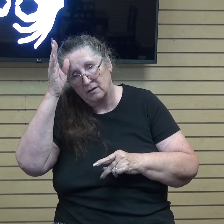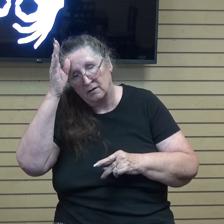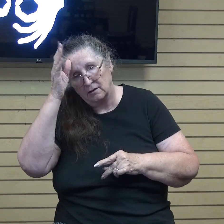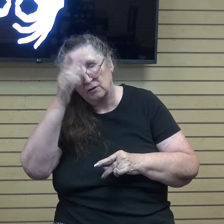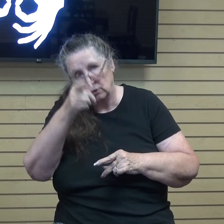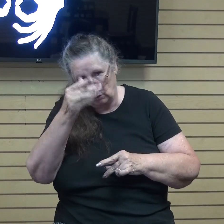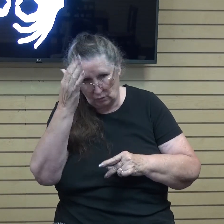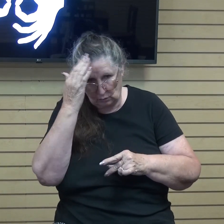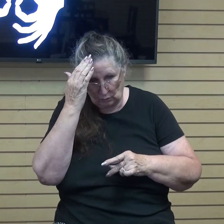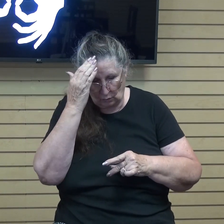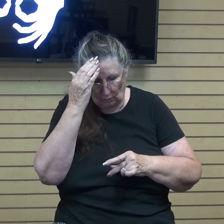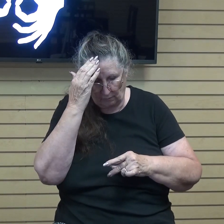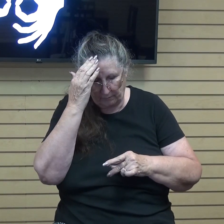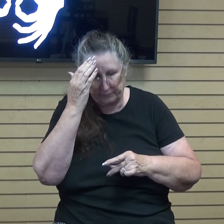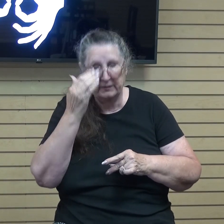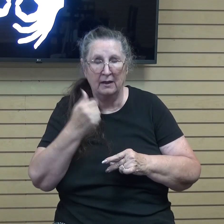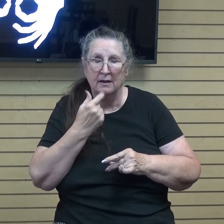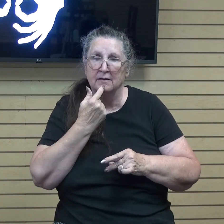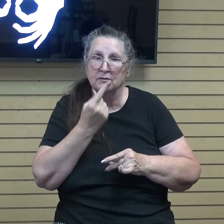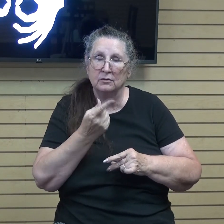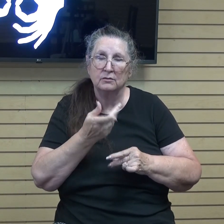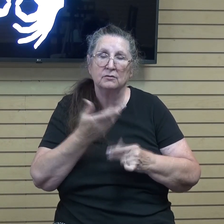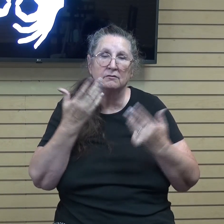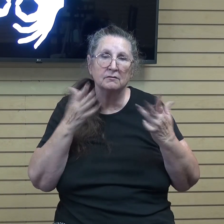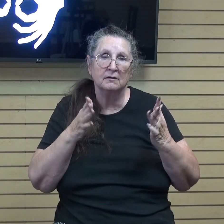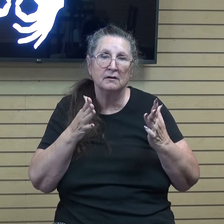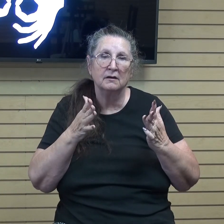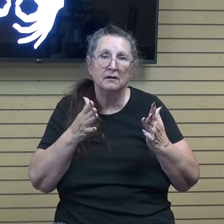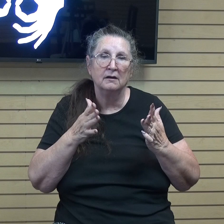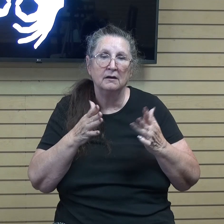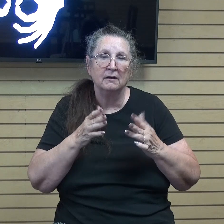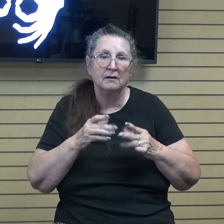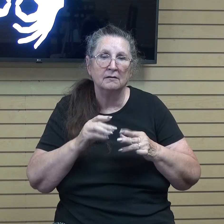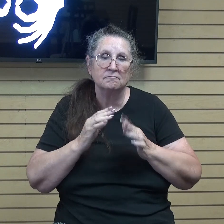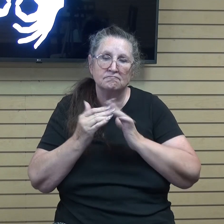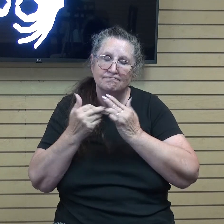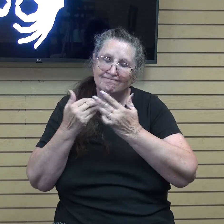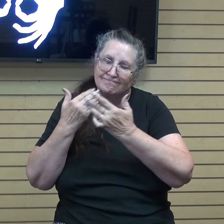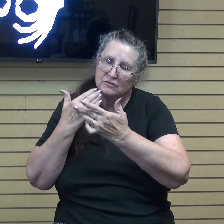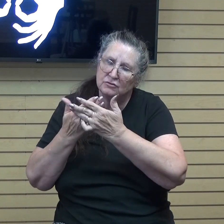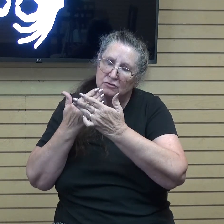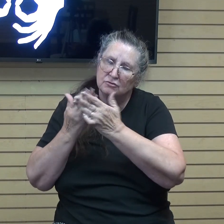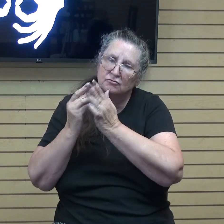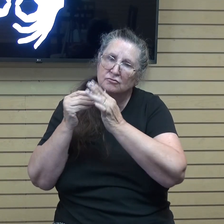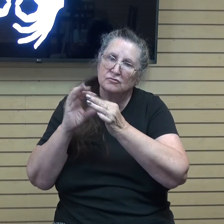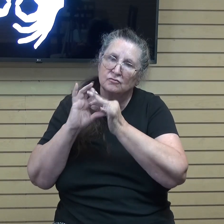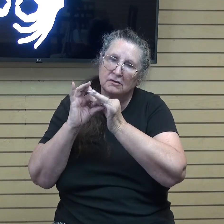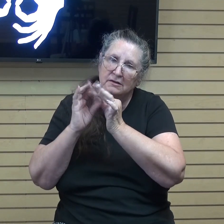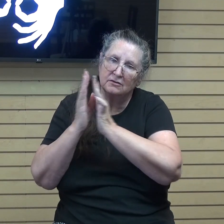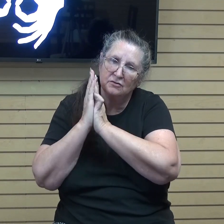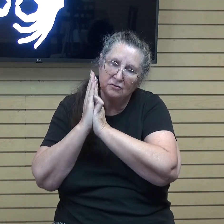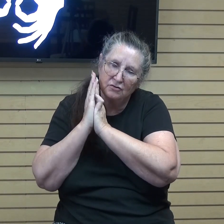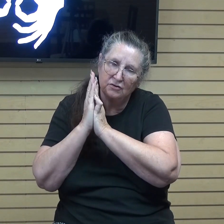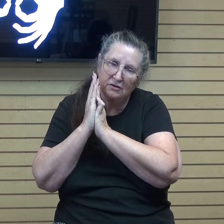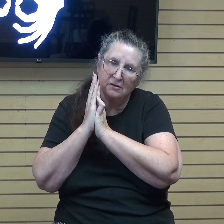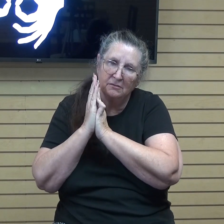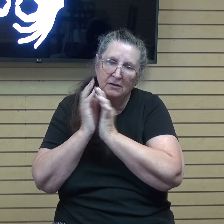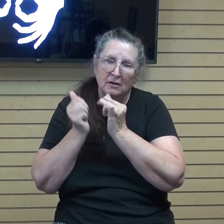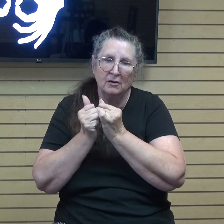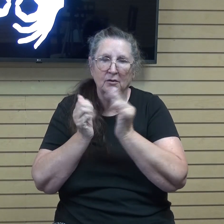to you. Again, a very close relationship here that we're reading about, that Jesus wants with